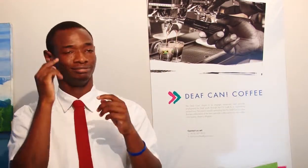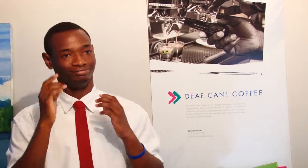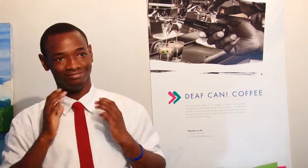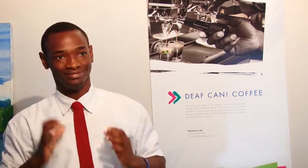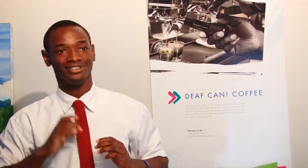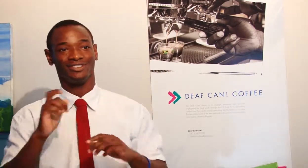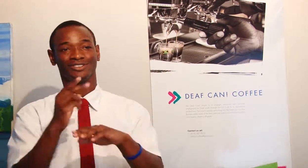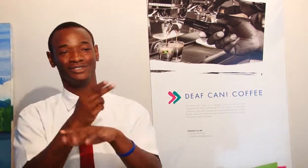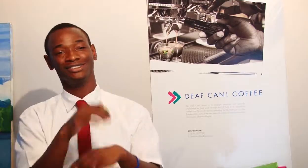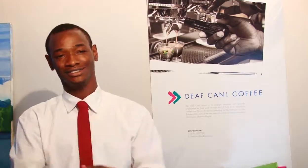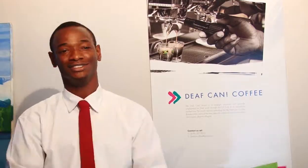want people to see us differently.